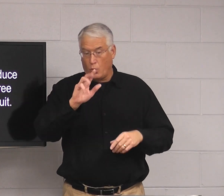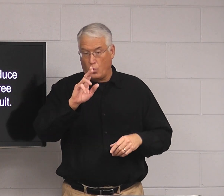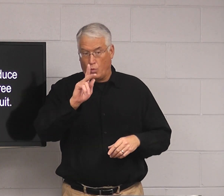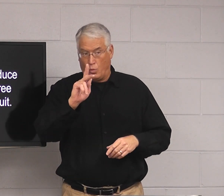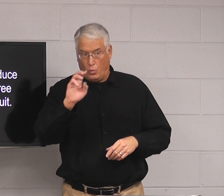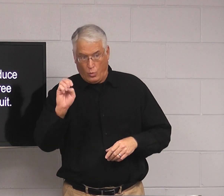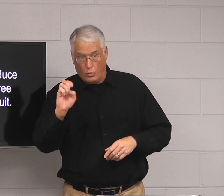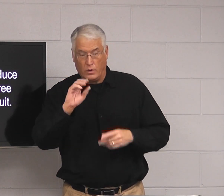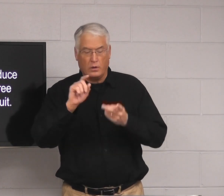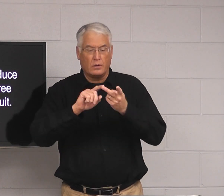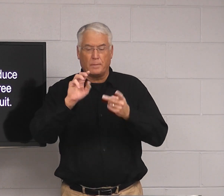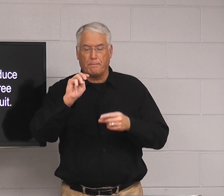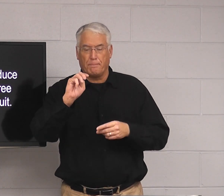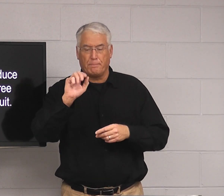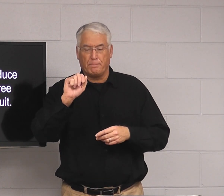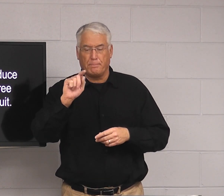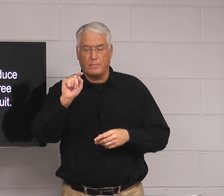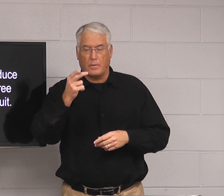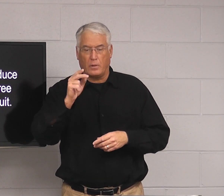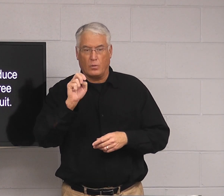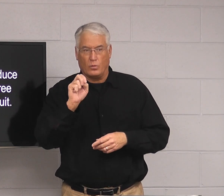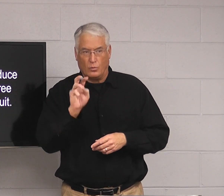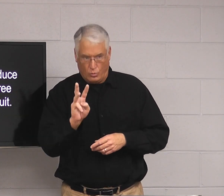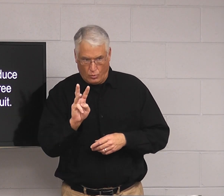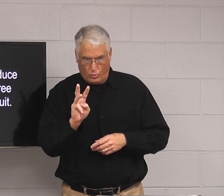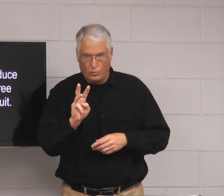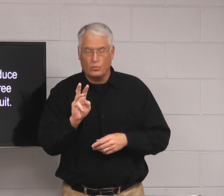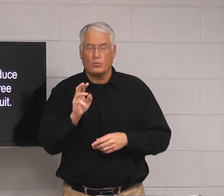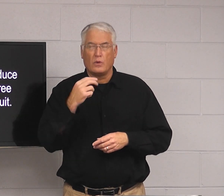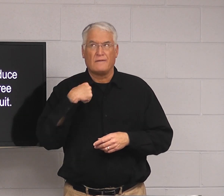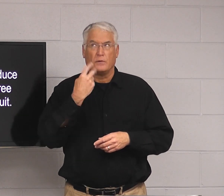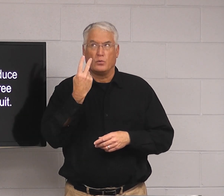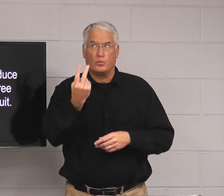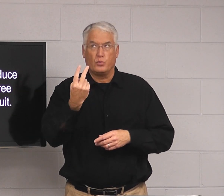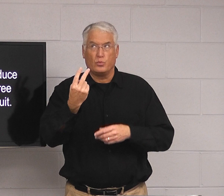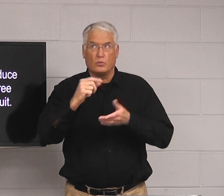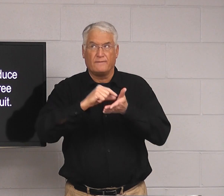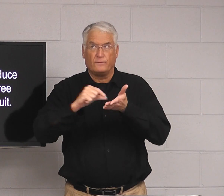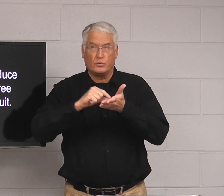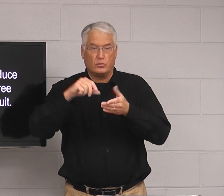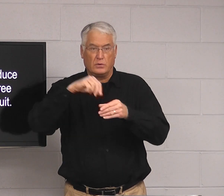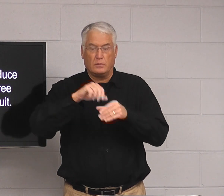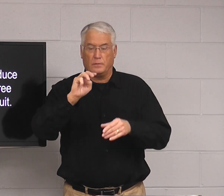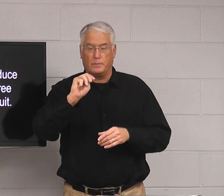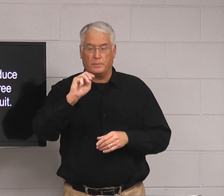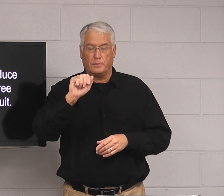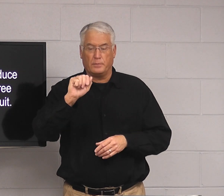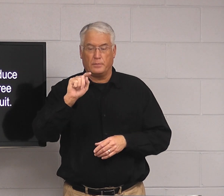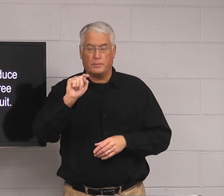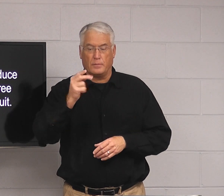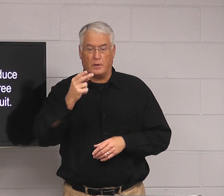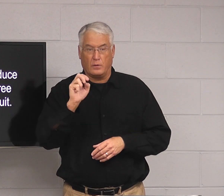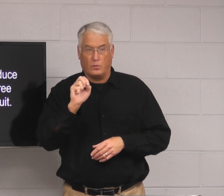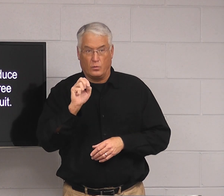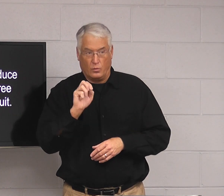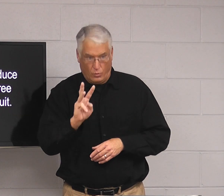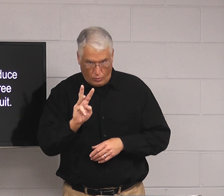Matthew, there's two verses in Matthew